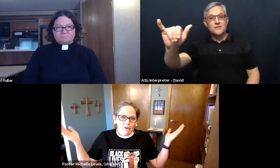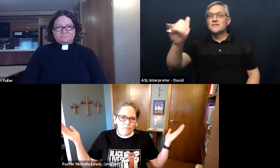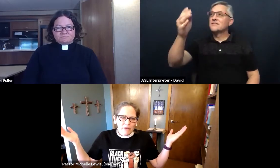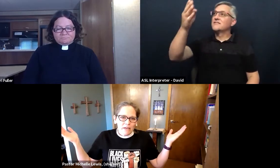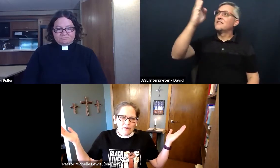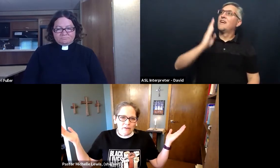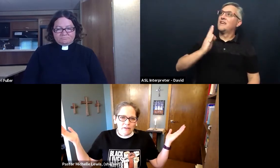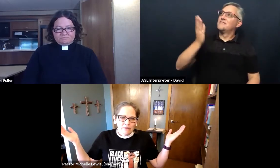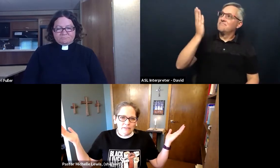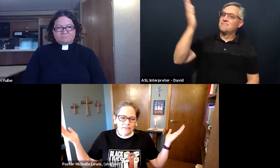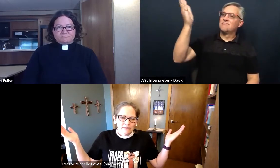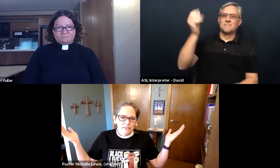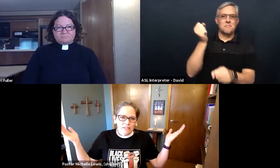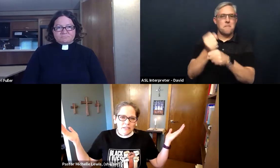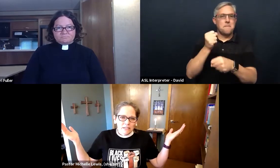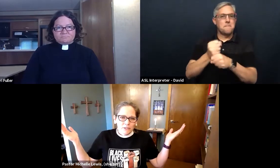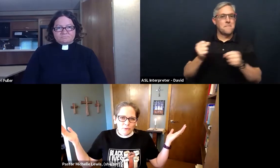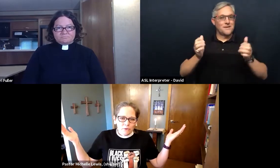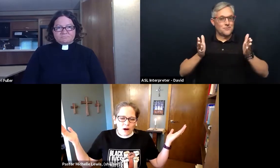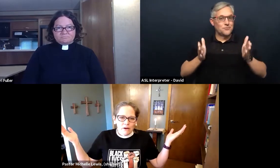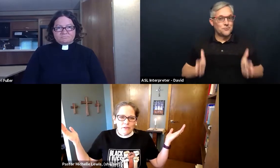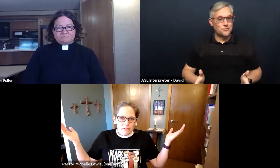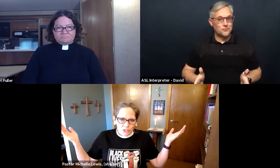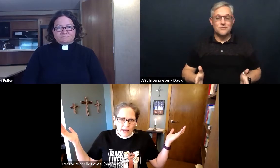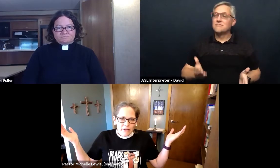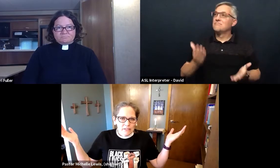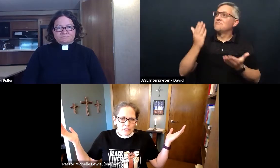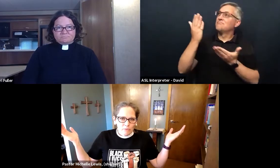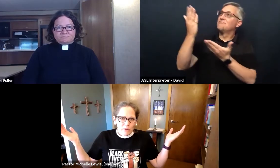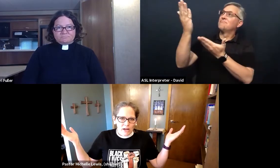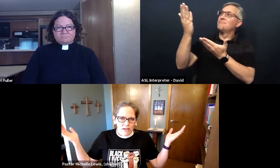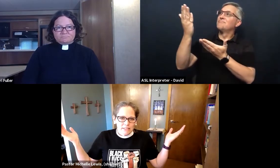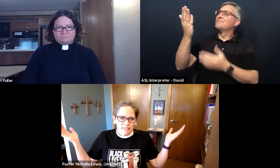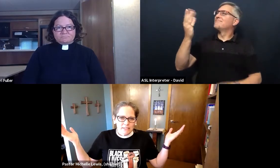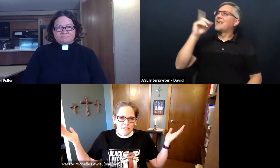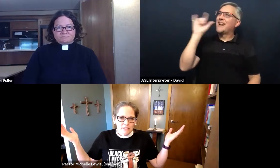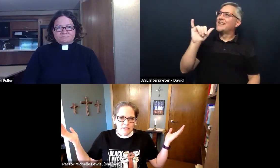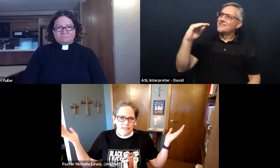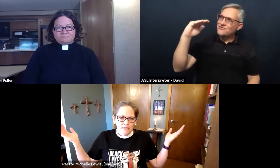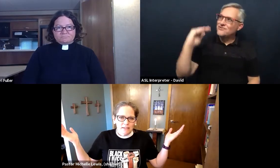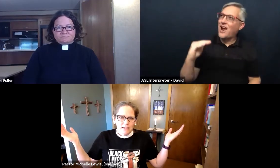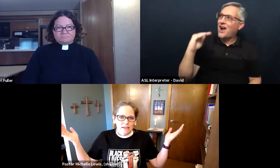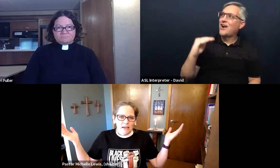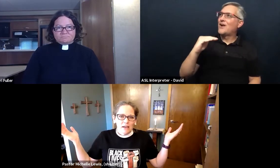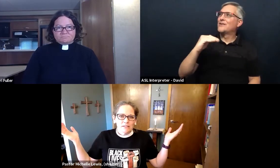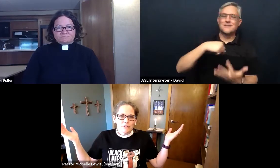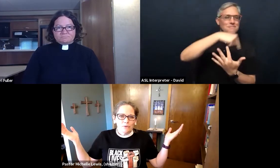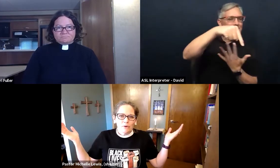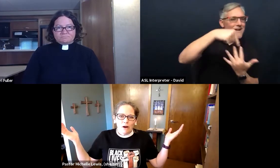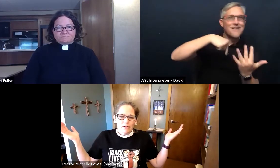the maker. You are the maker, child among us and you are